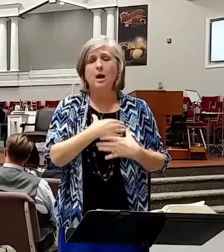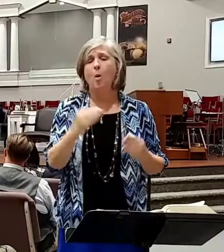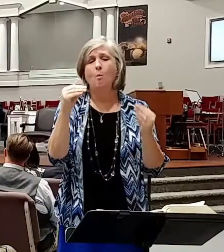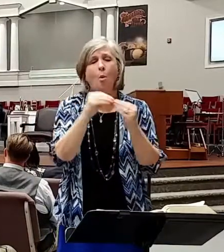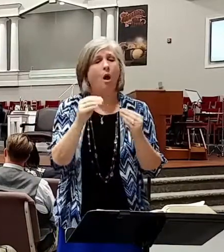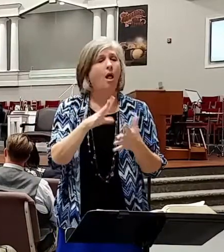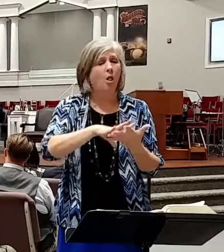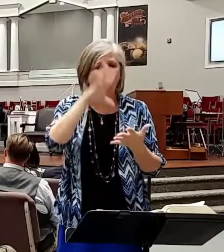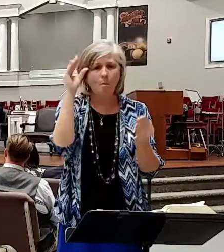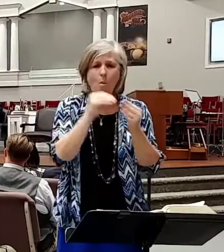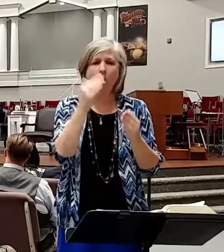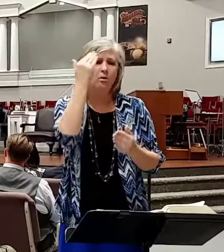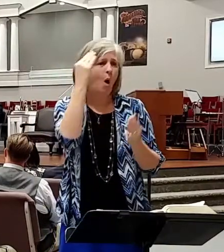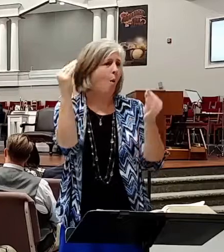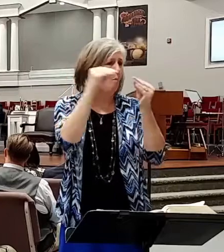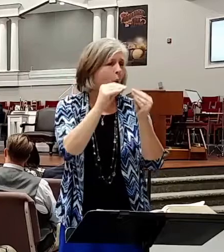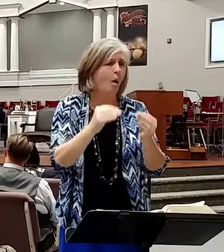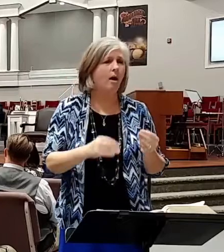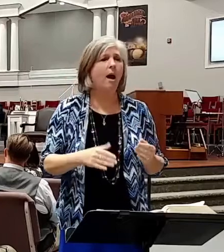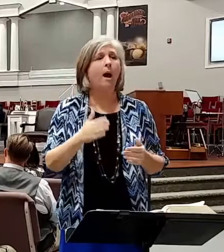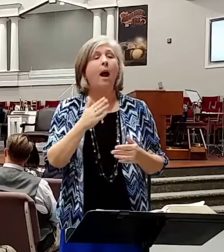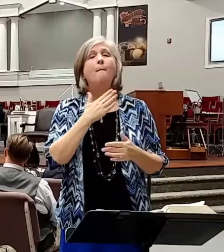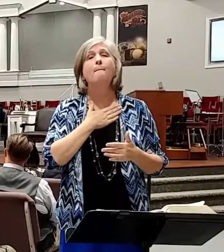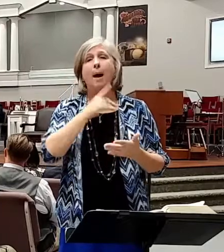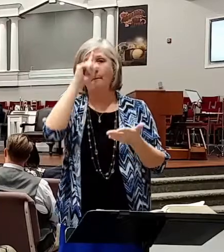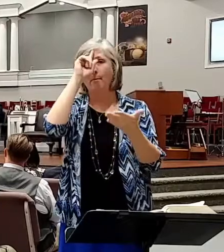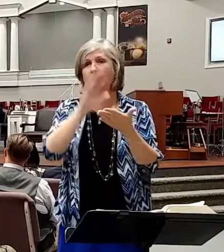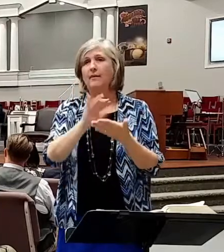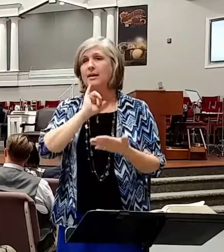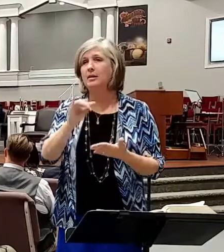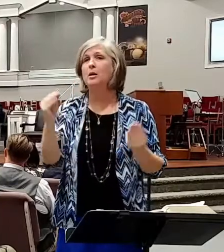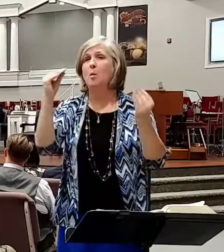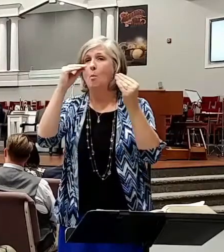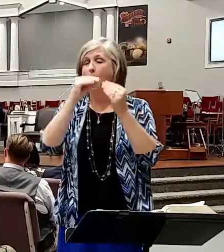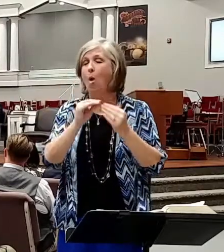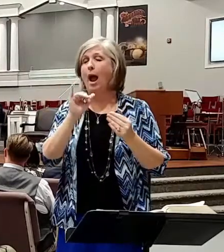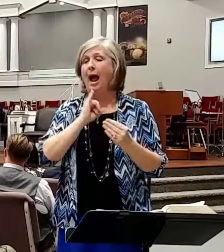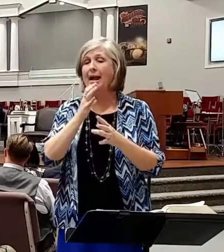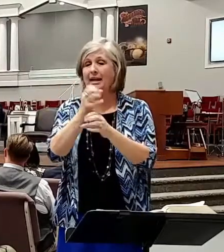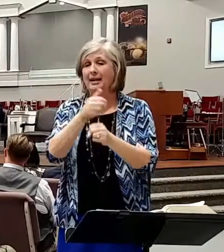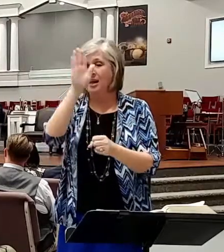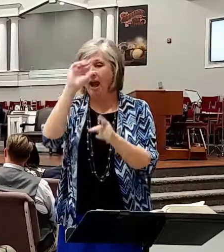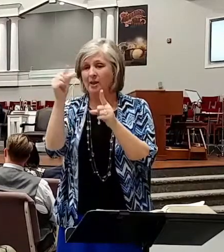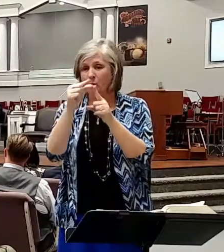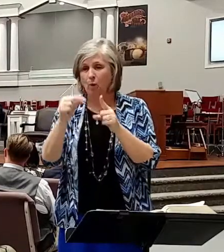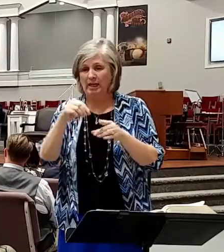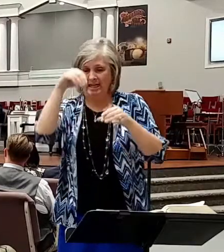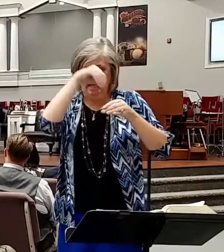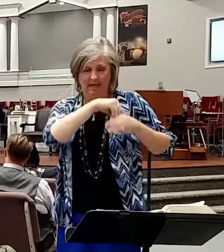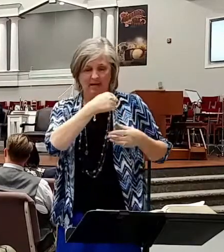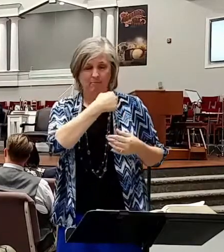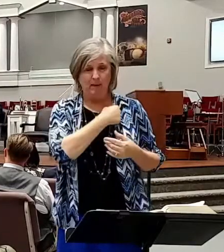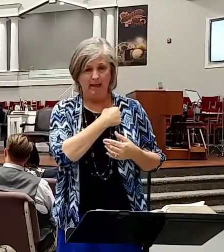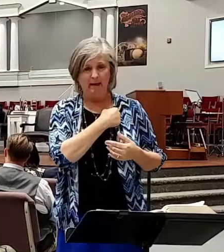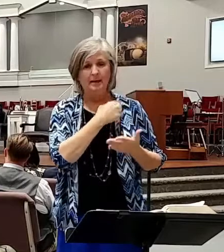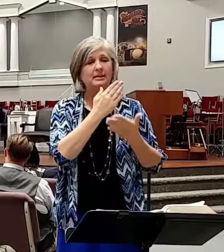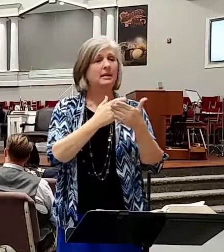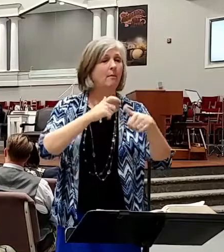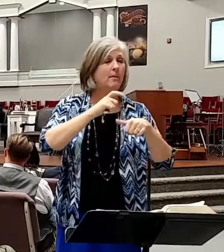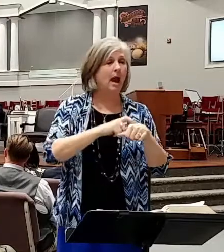it more I want to know it more and my belief is that the more I get it in me at some point it sort of overflows